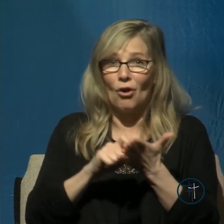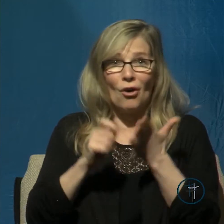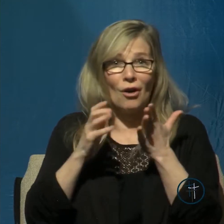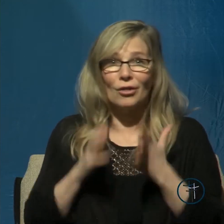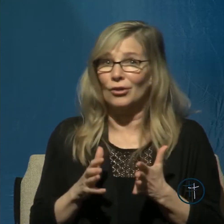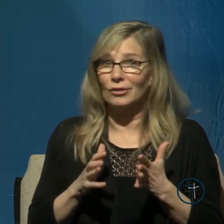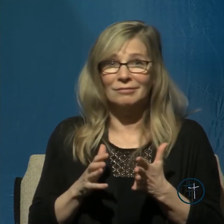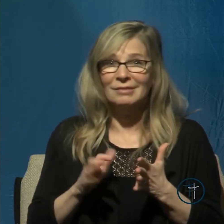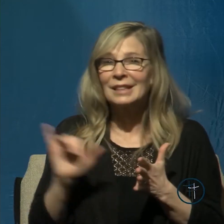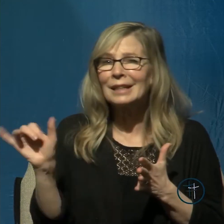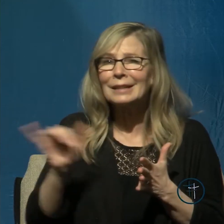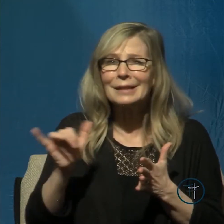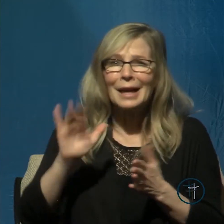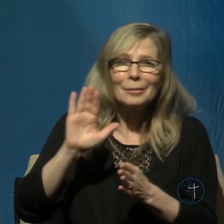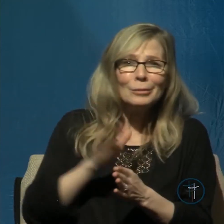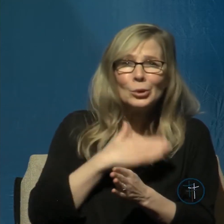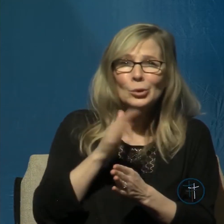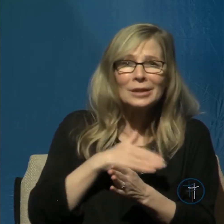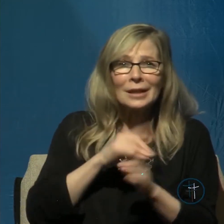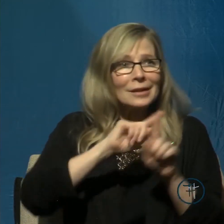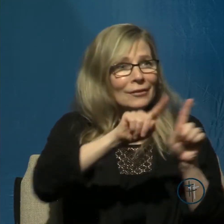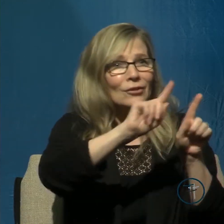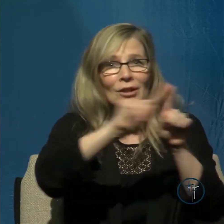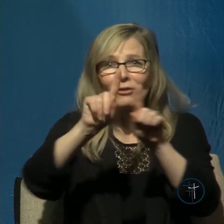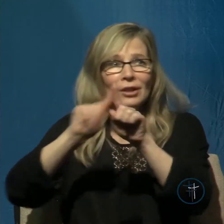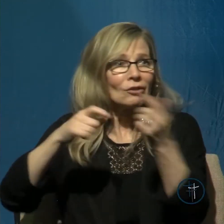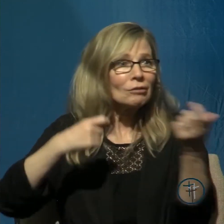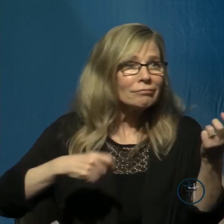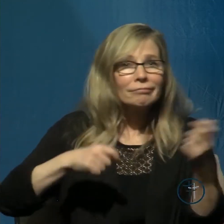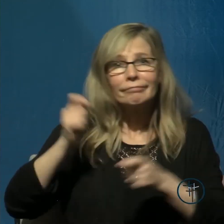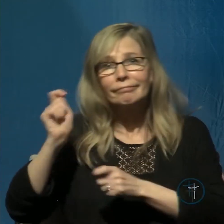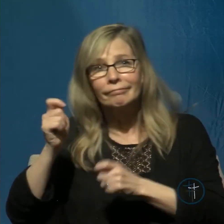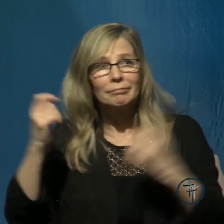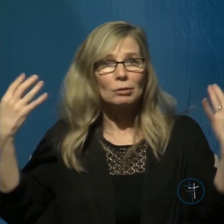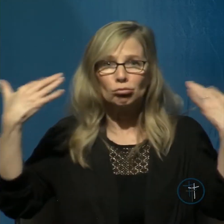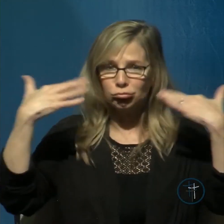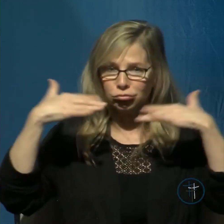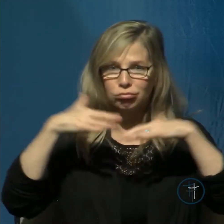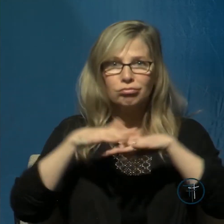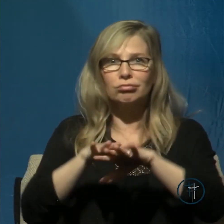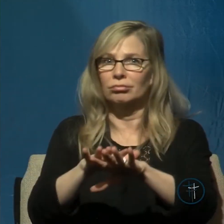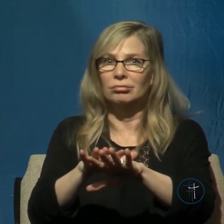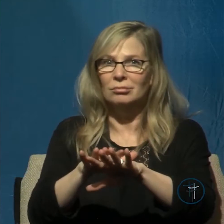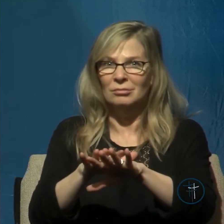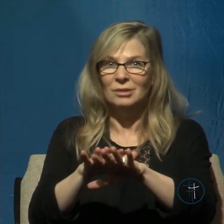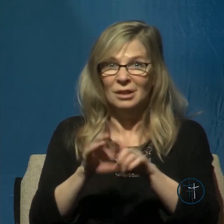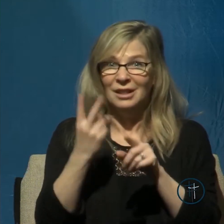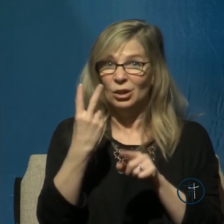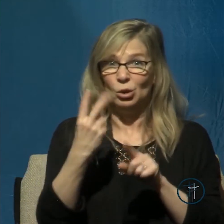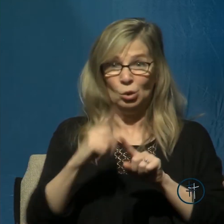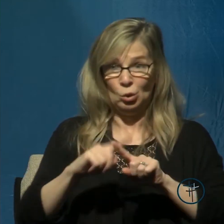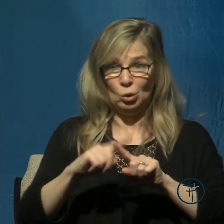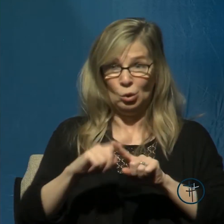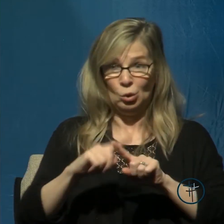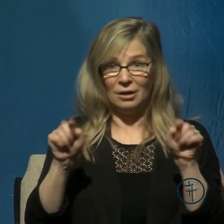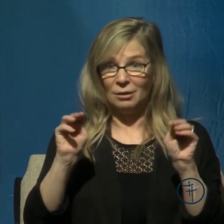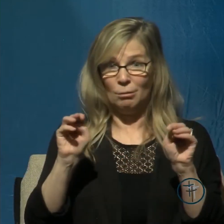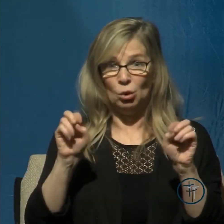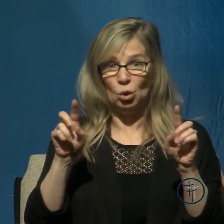symphony. And the point is that these two apparently opposing moods are also often in us, frequently